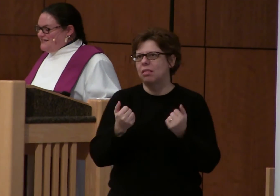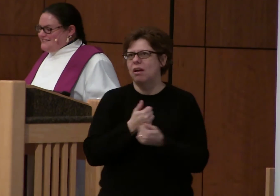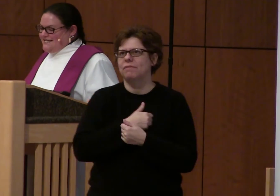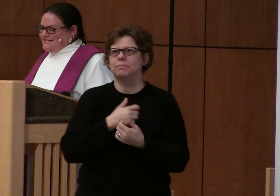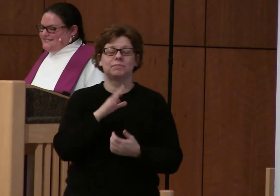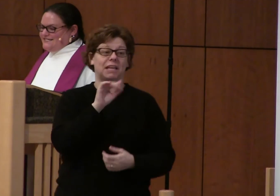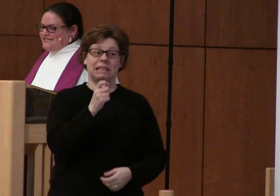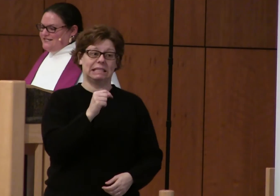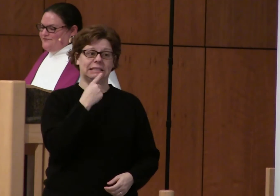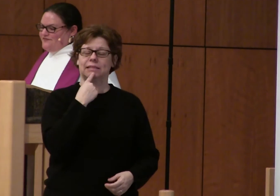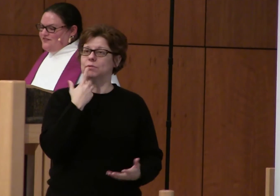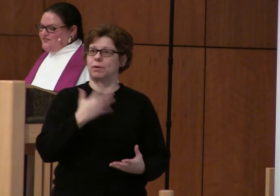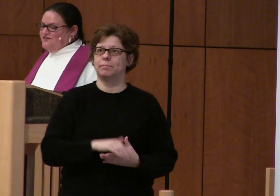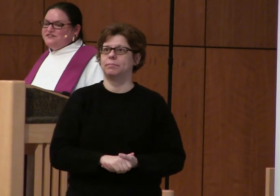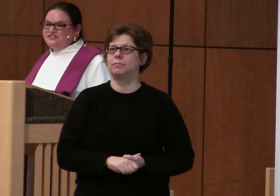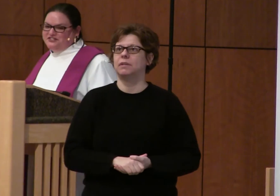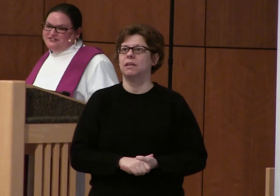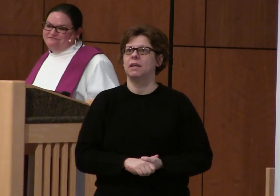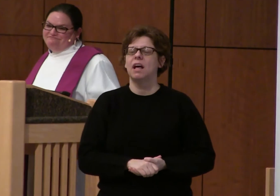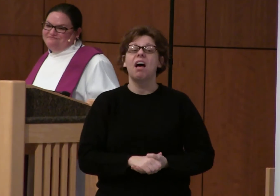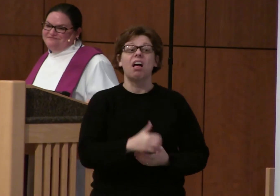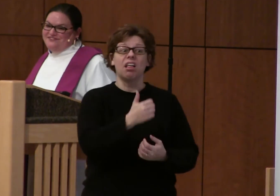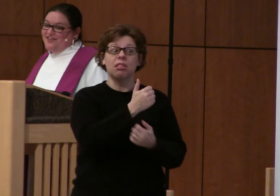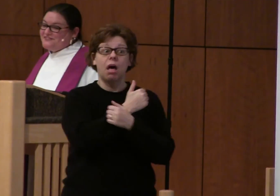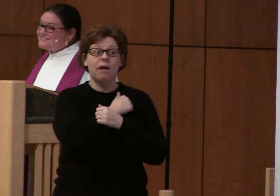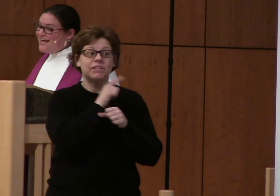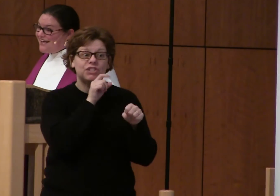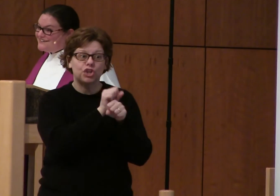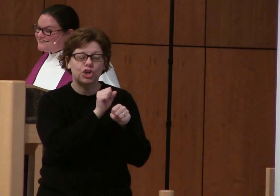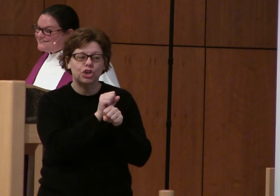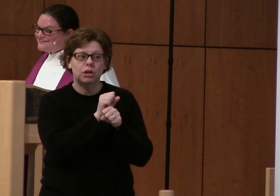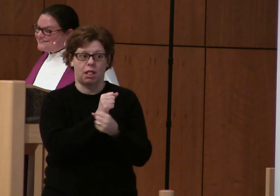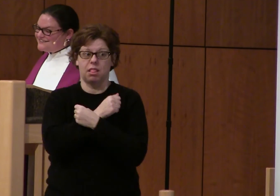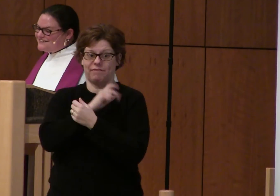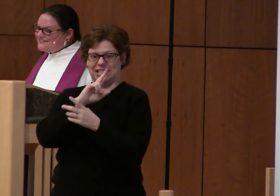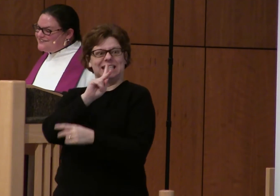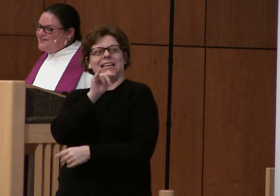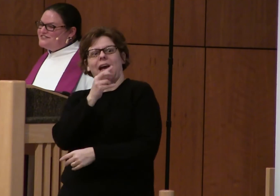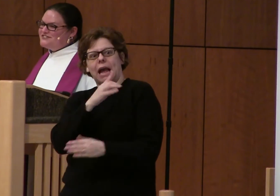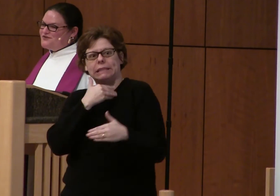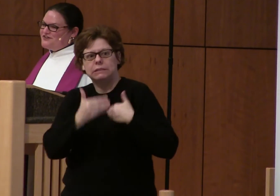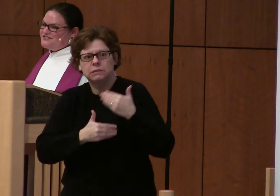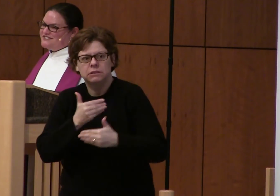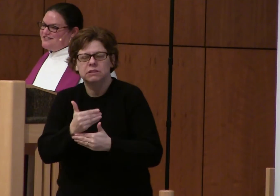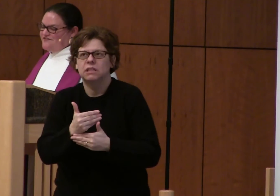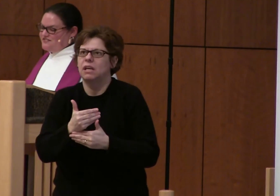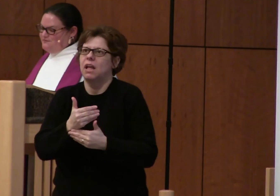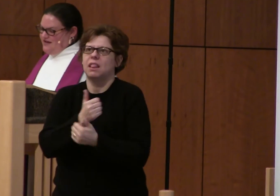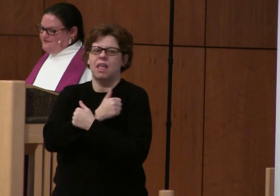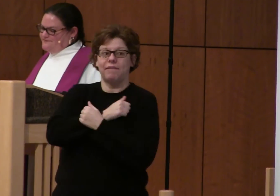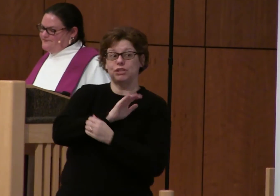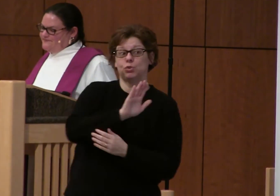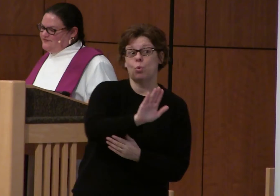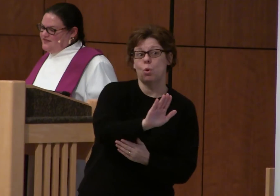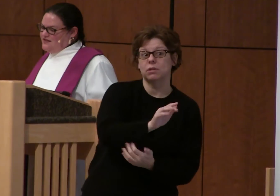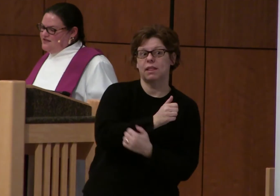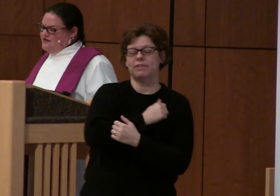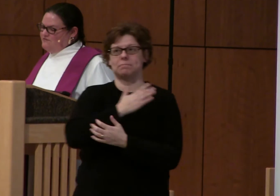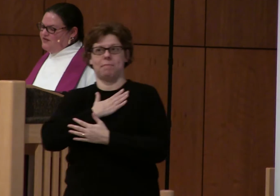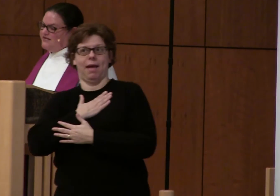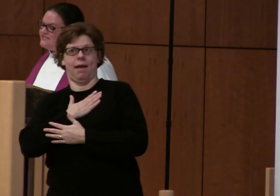Clint sings, Love is certain. Love is kind. Love is yours and love is mine.